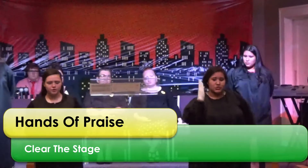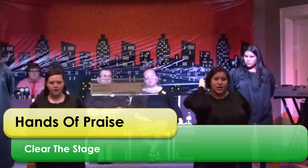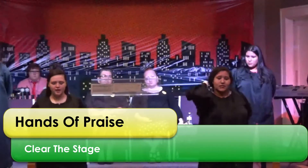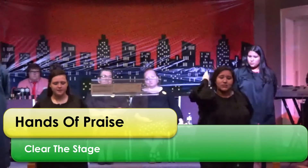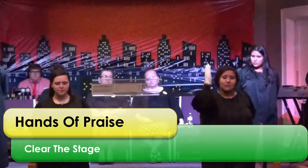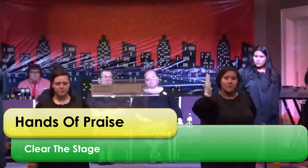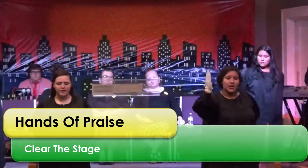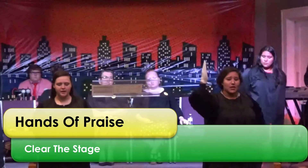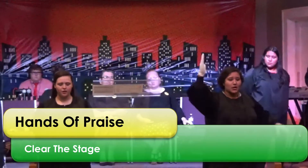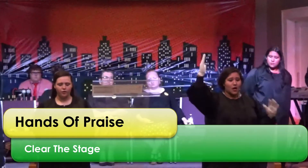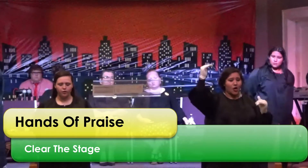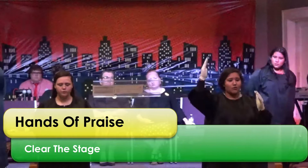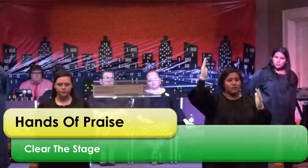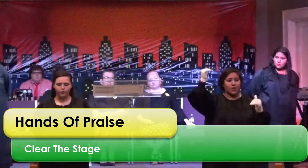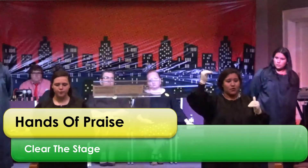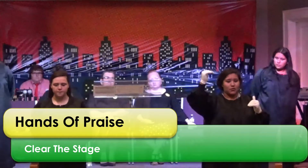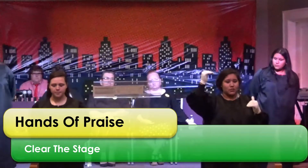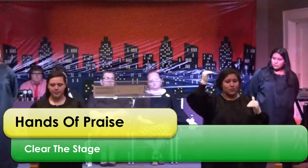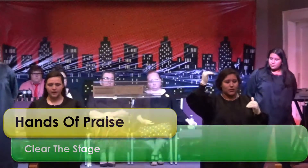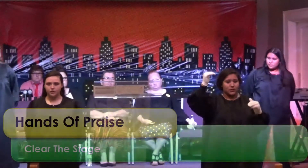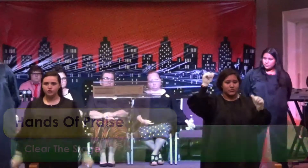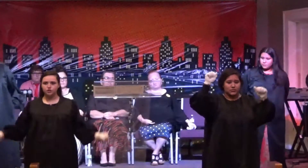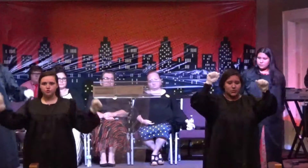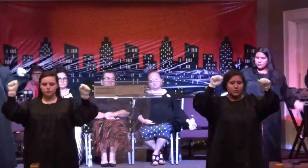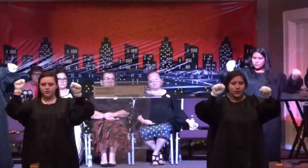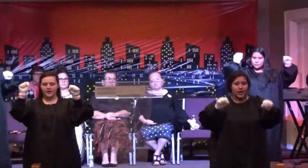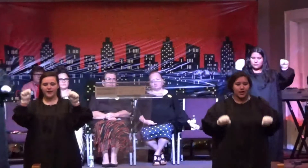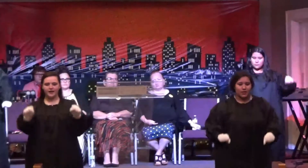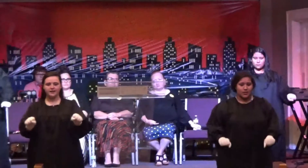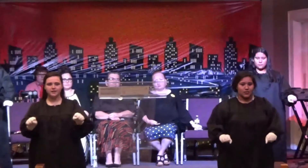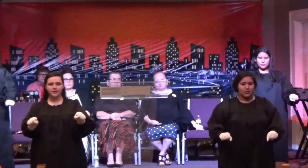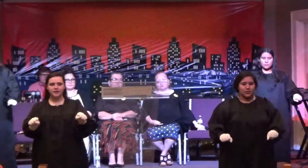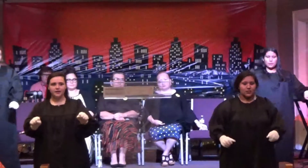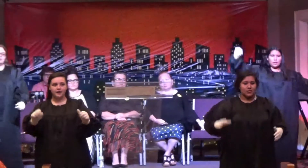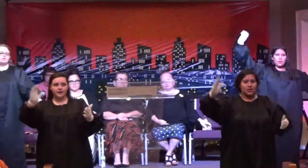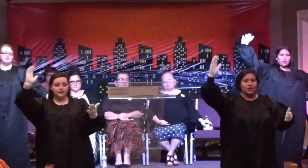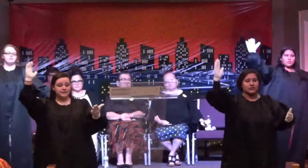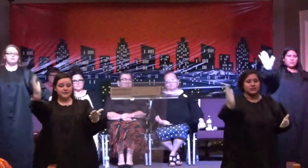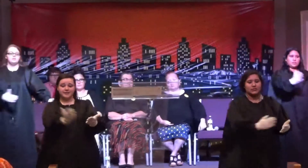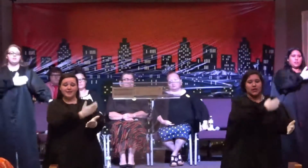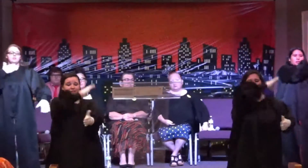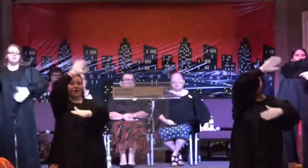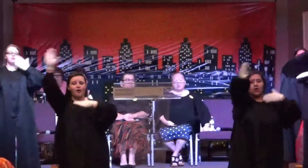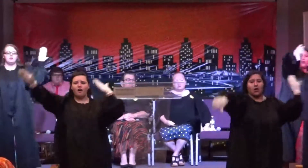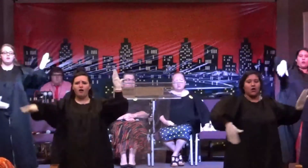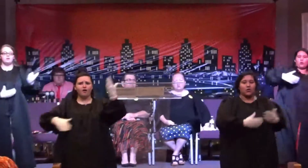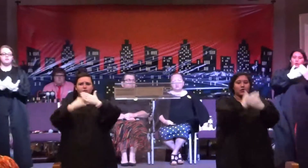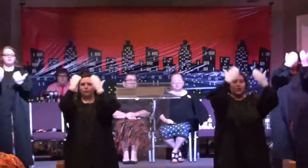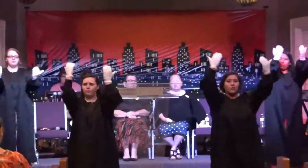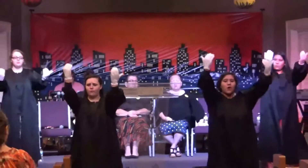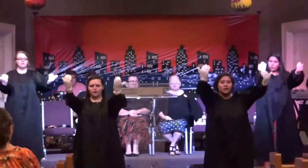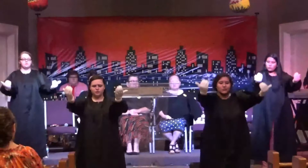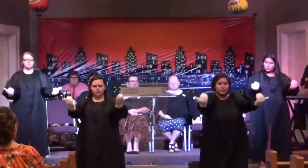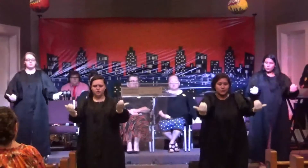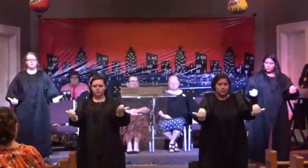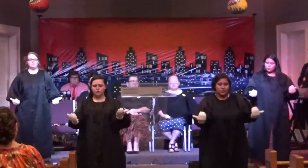just be hopeful Cause you can sing all you want to